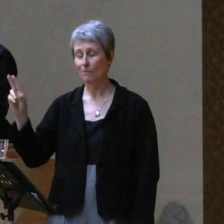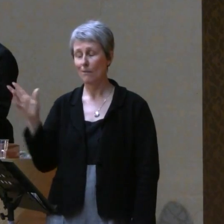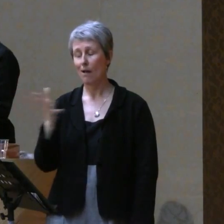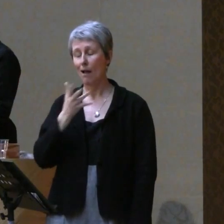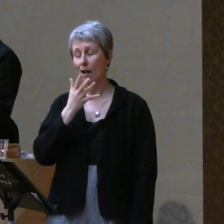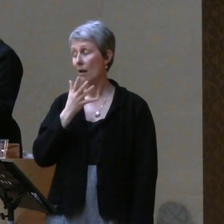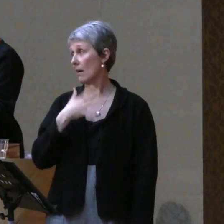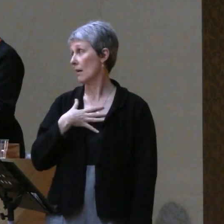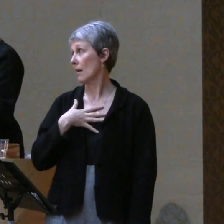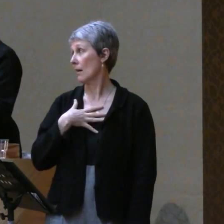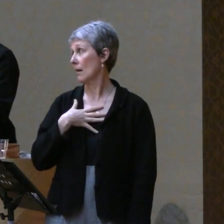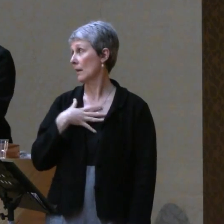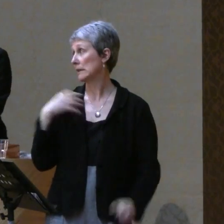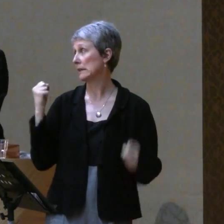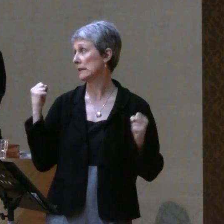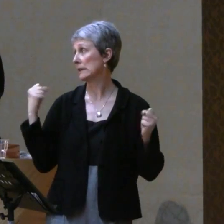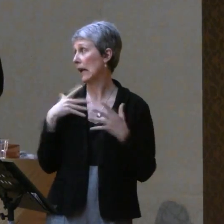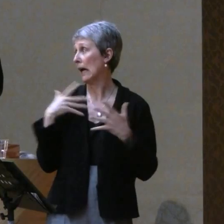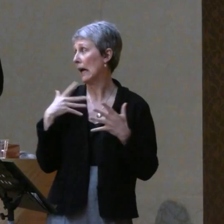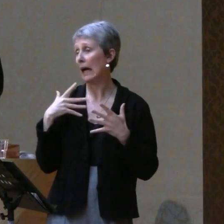My heart fluttered a bit.